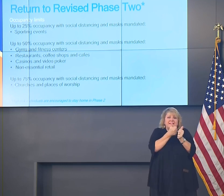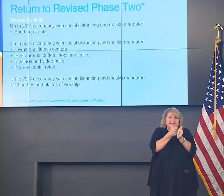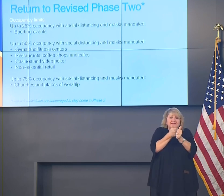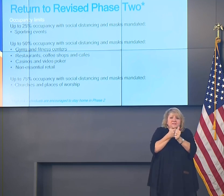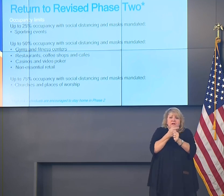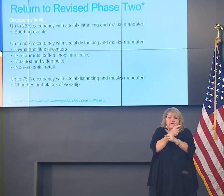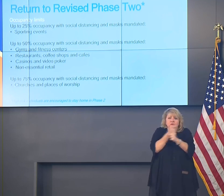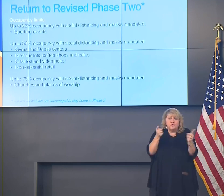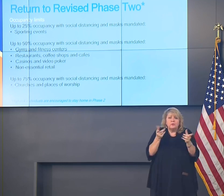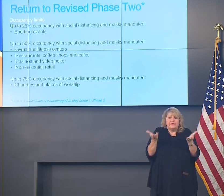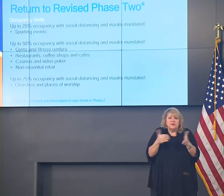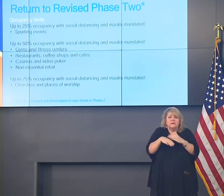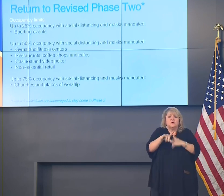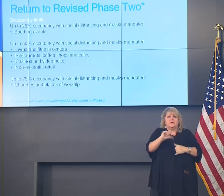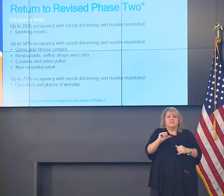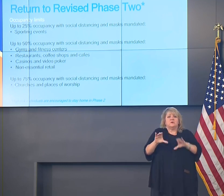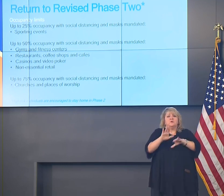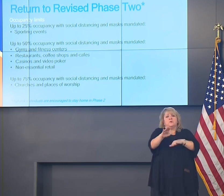your part.